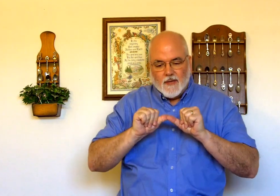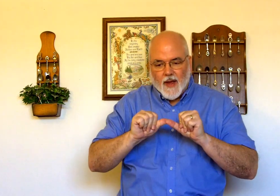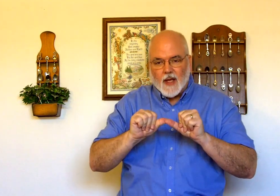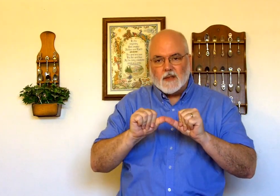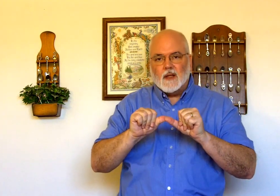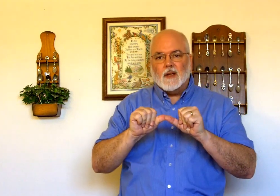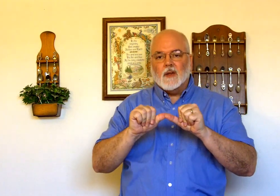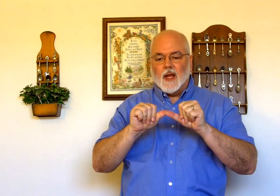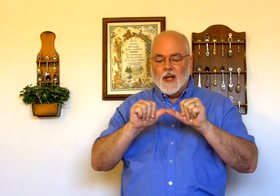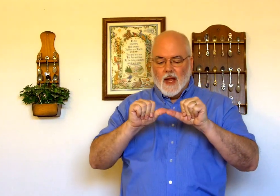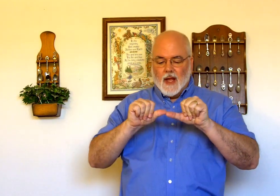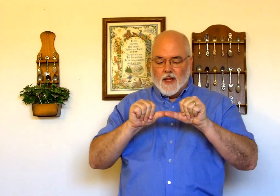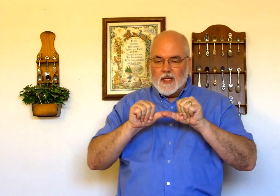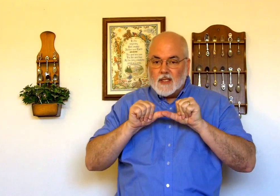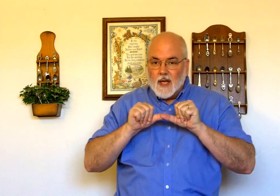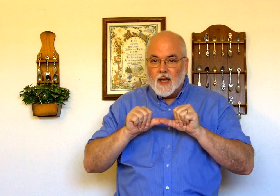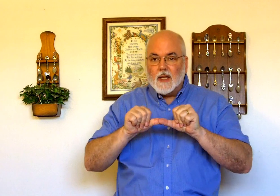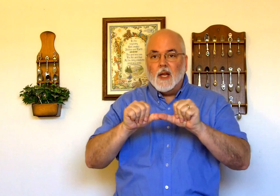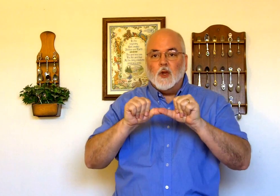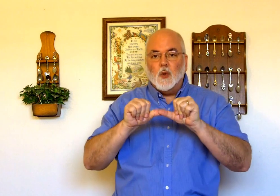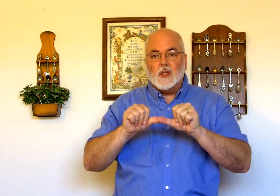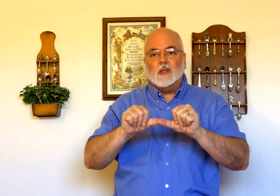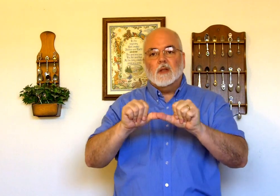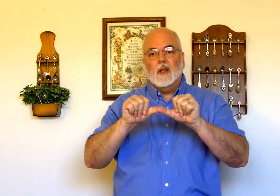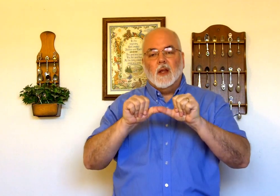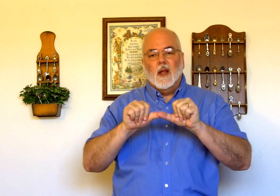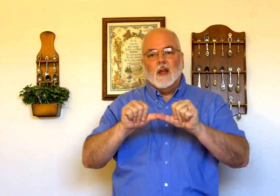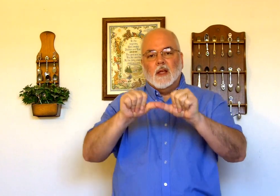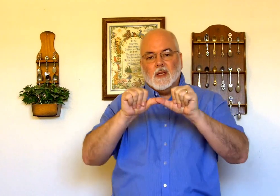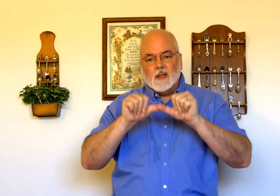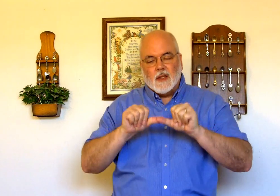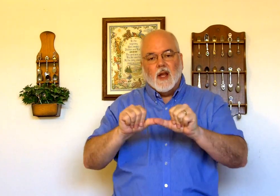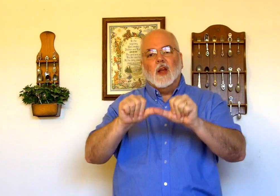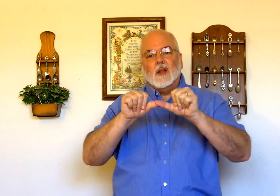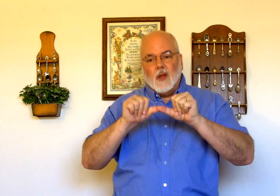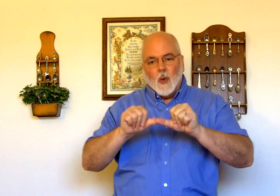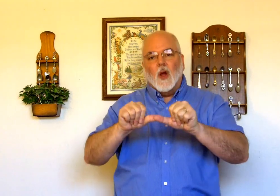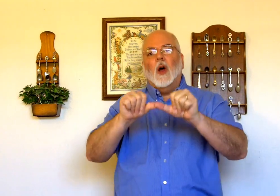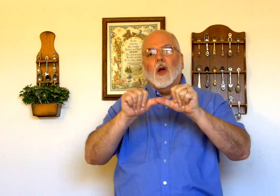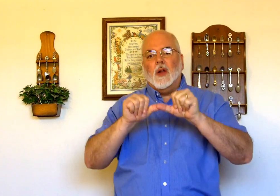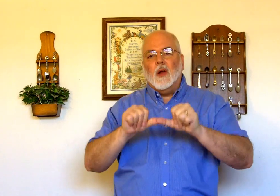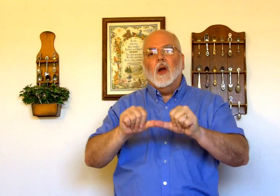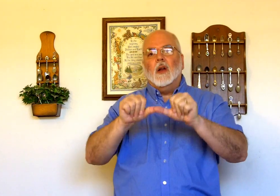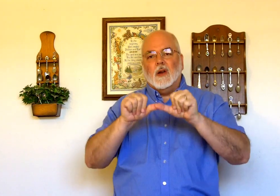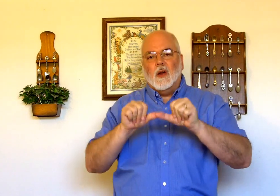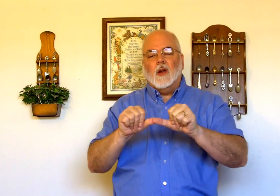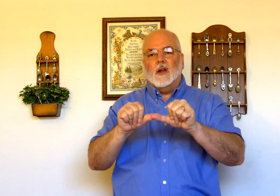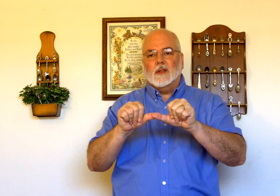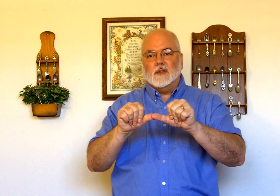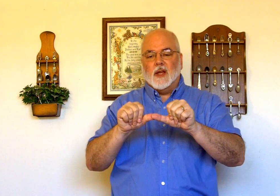steadfast okay this is continuous this is going on and on and on okay